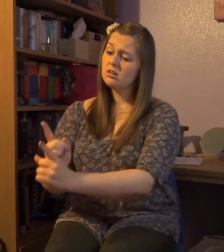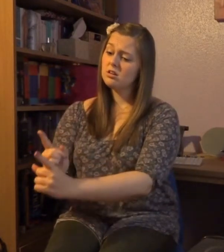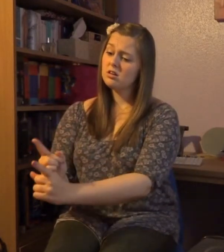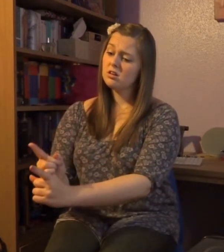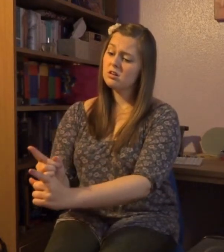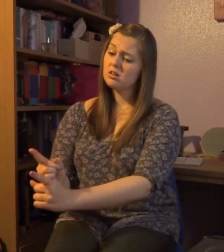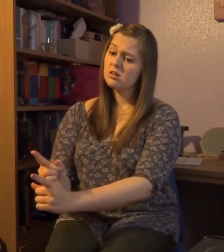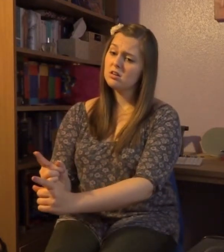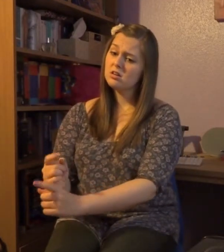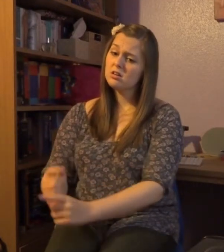street